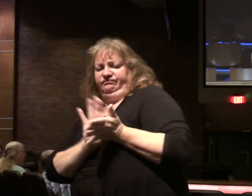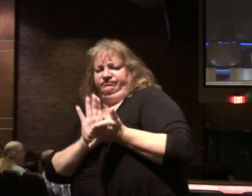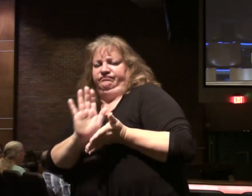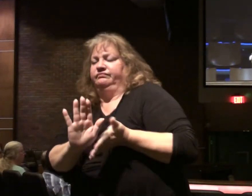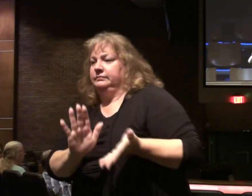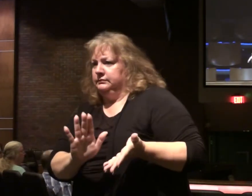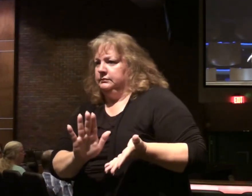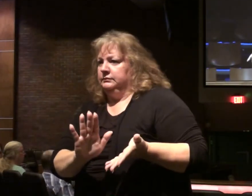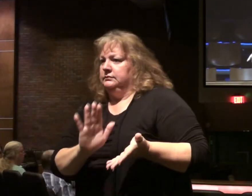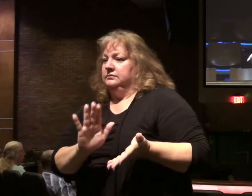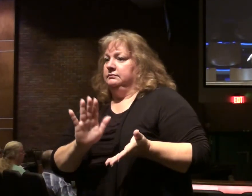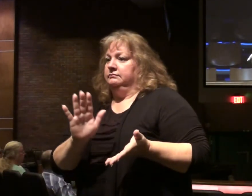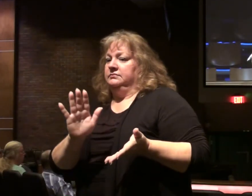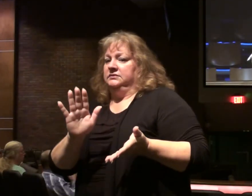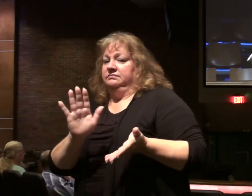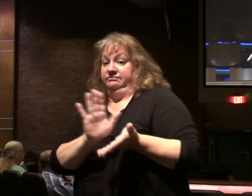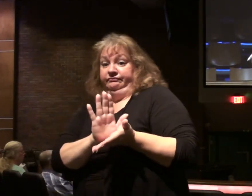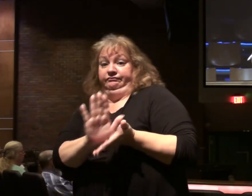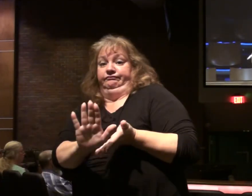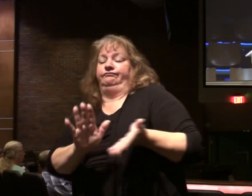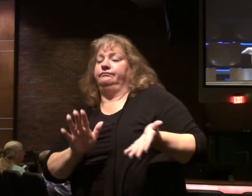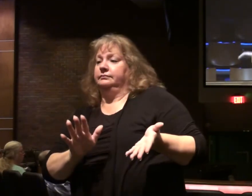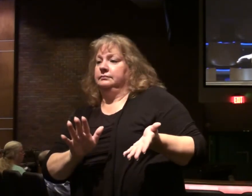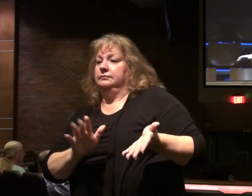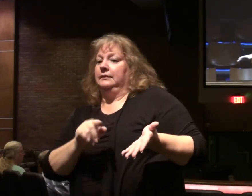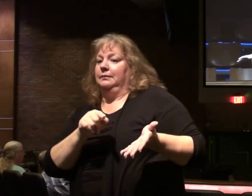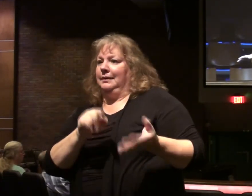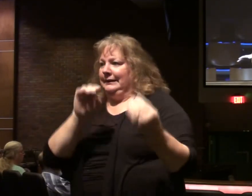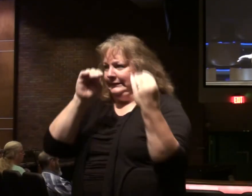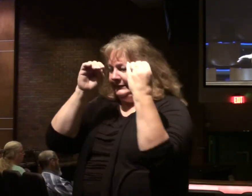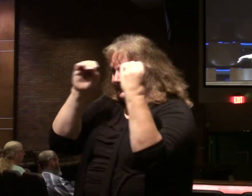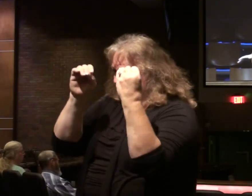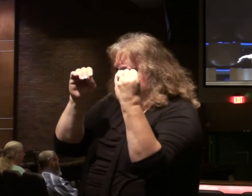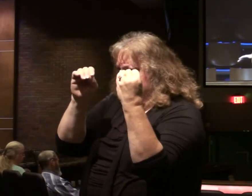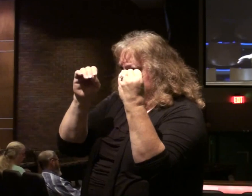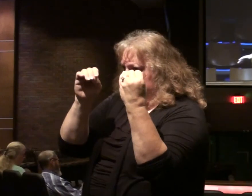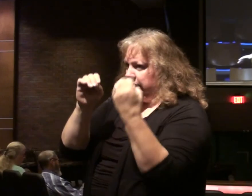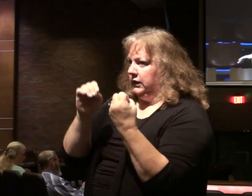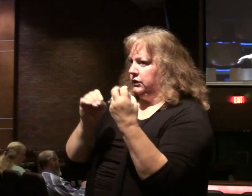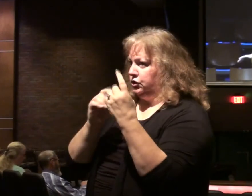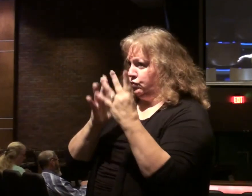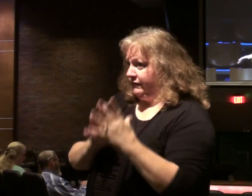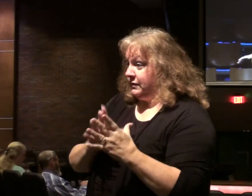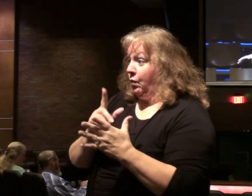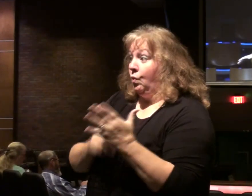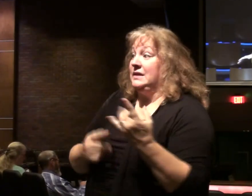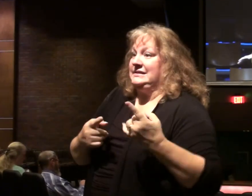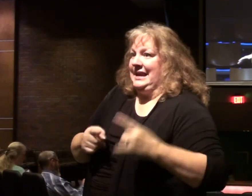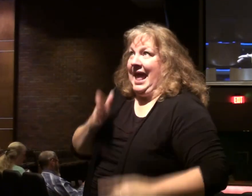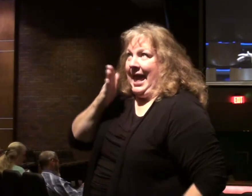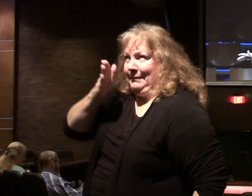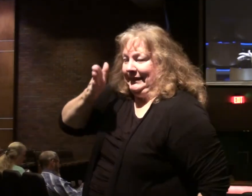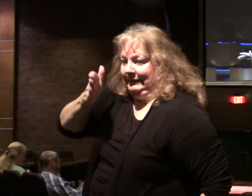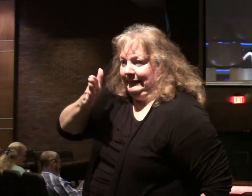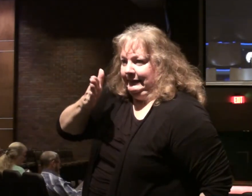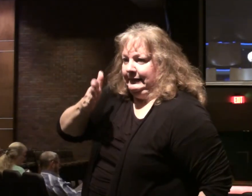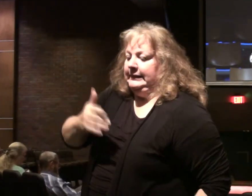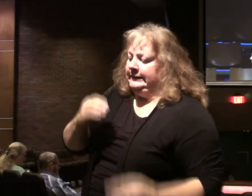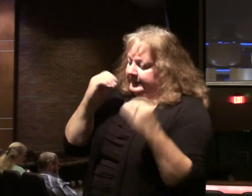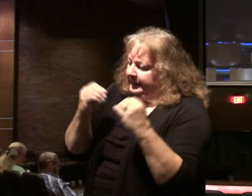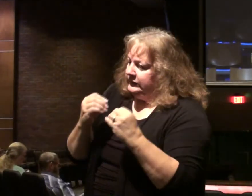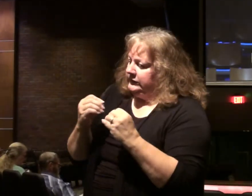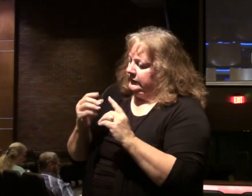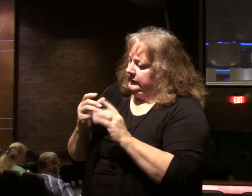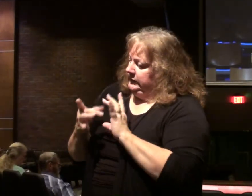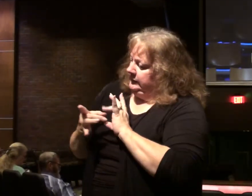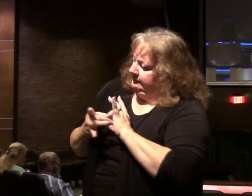on him being rejected, and him teaching his disciples what to expect. And teaching on discipleship,